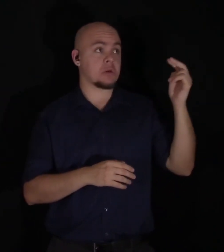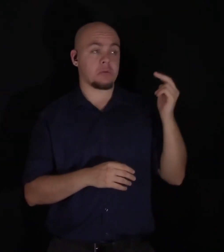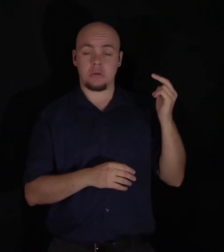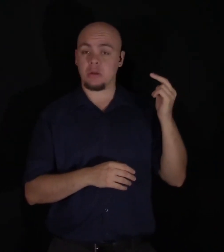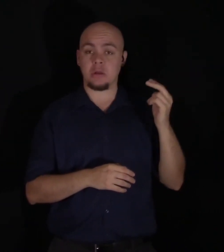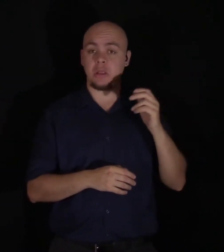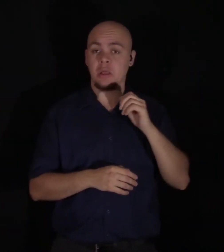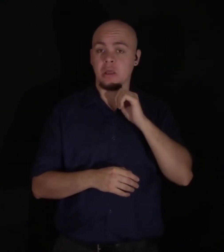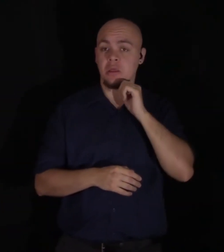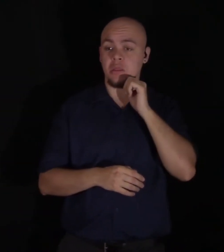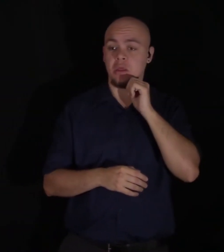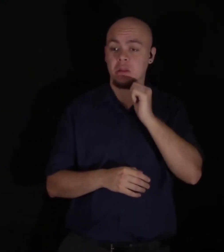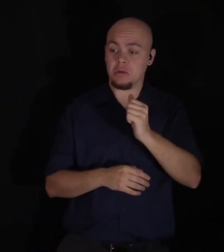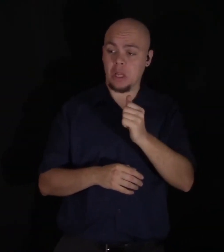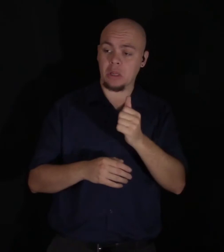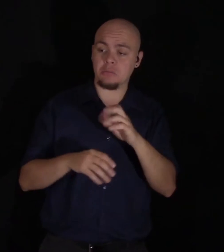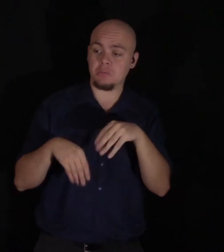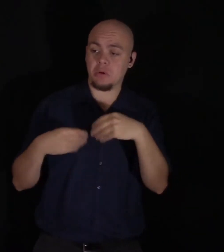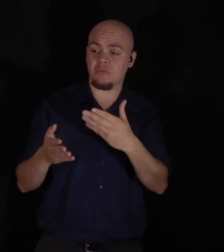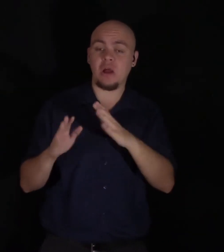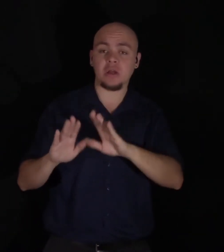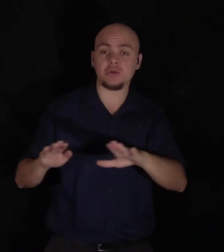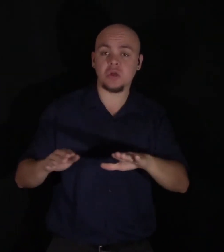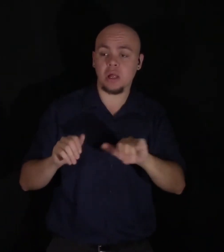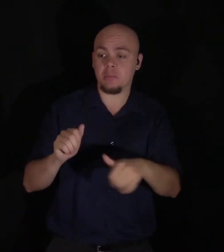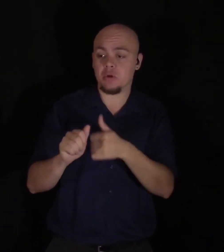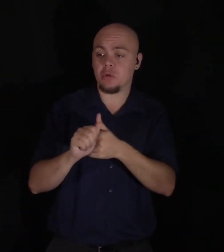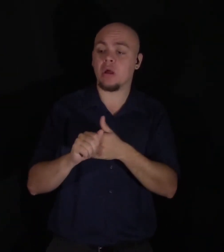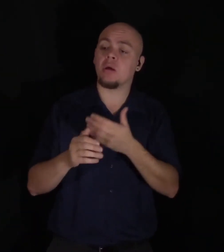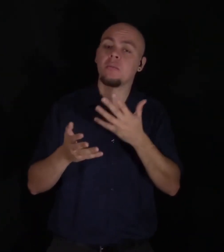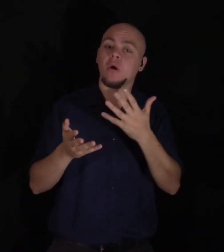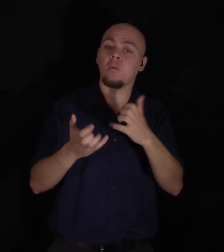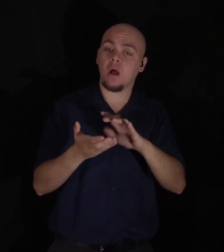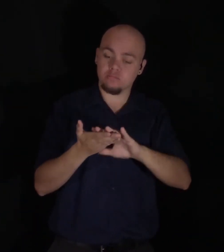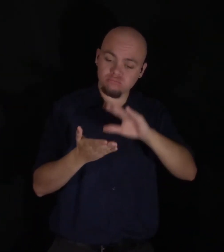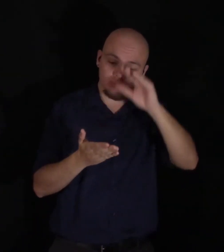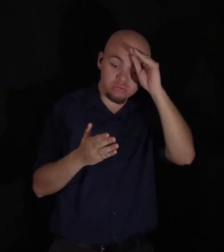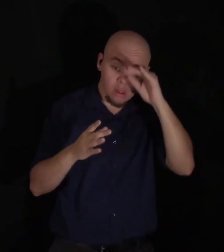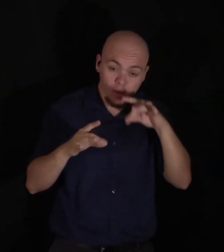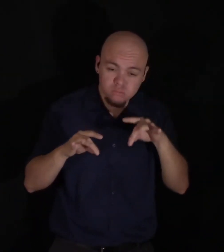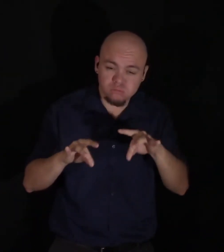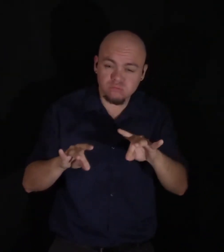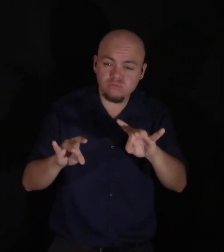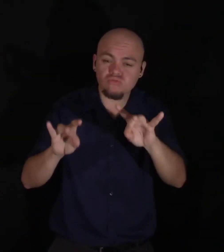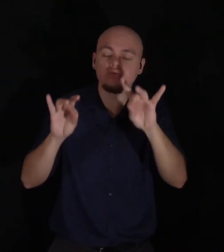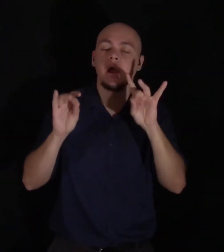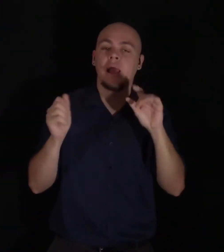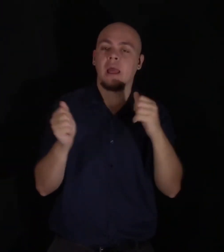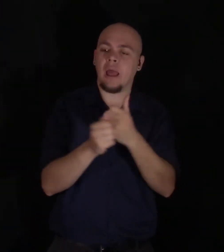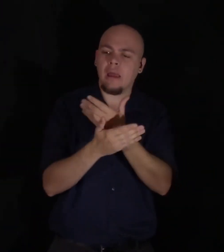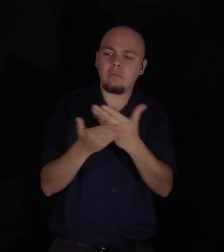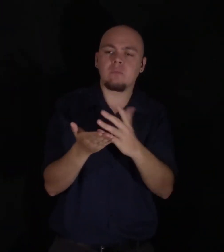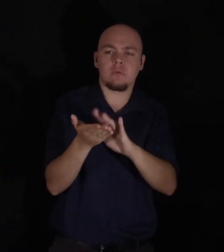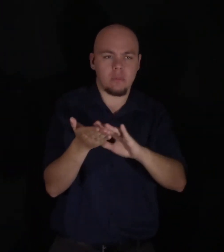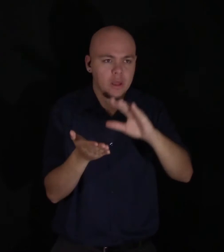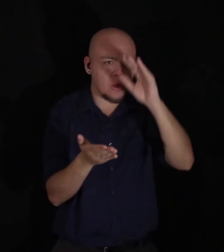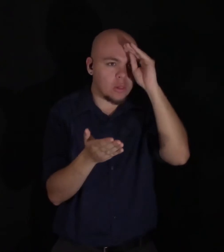childish pursuits, but to an eager desire to learn, and to not learn all things indiscriminately. I